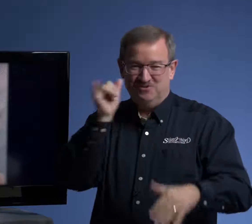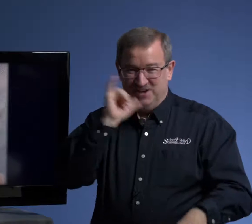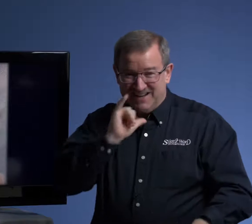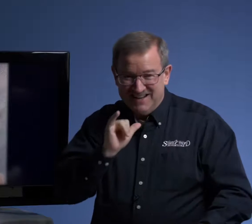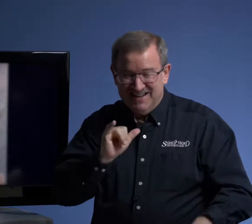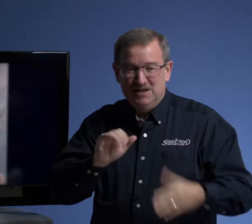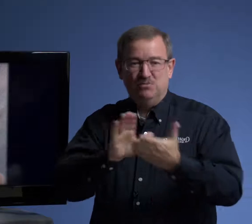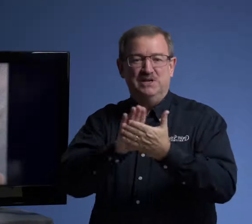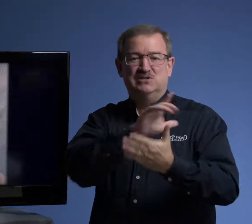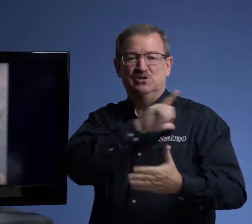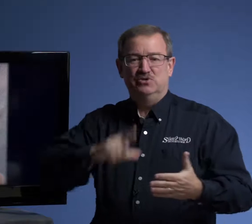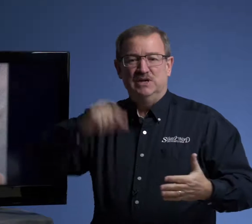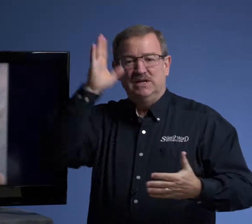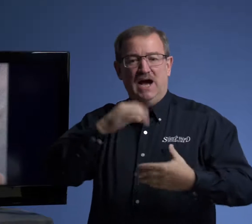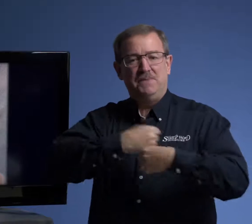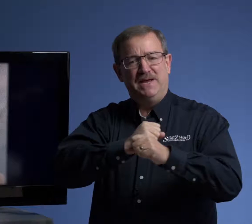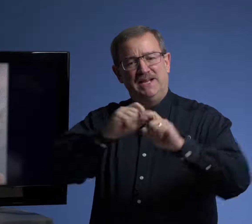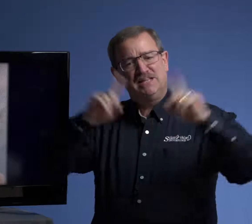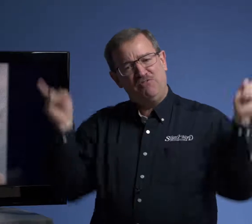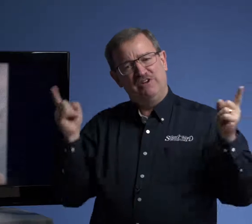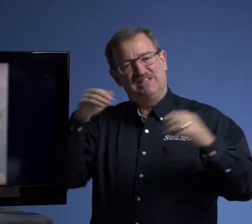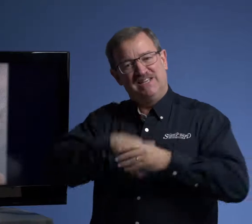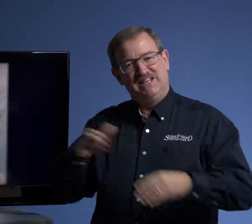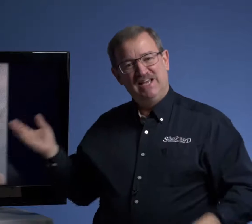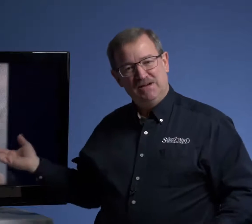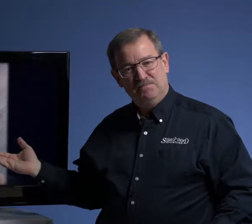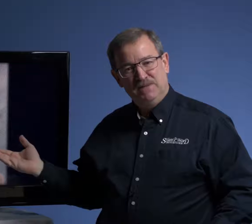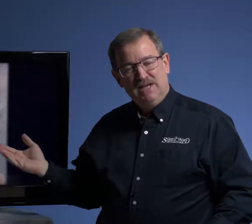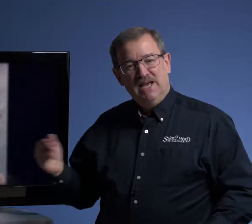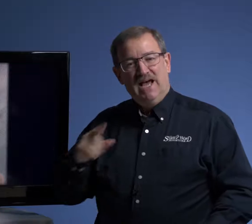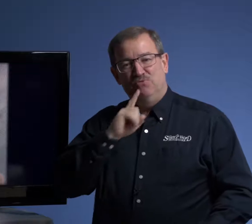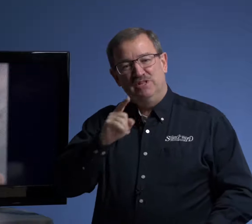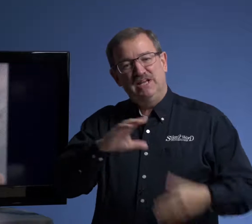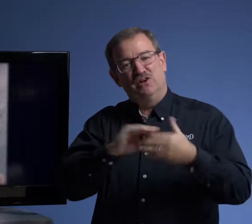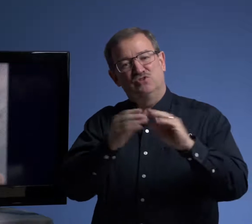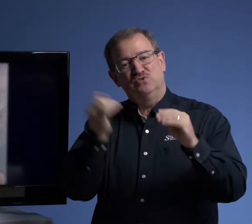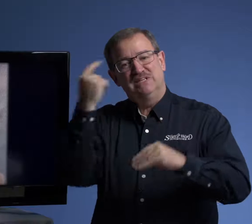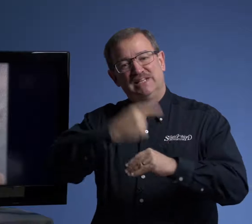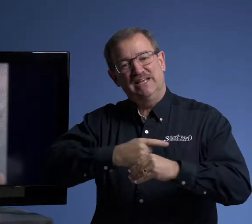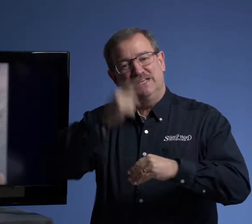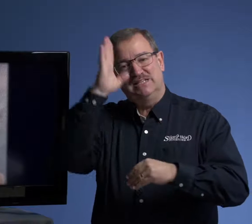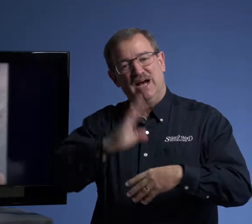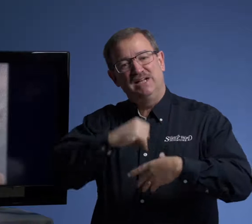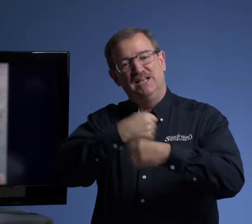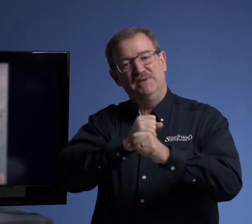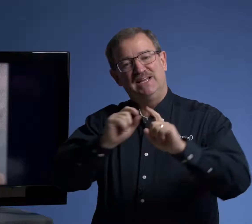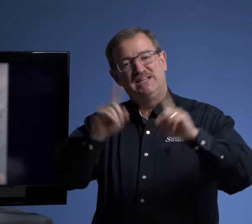drinking. Praise the Lord. God made a difference in him. And really our story today is God can make a